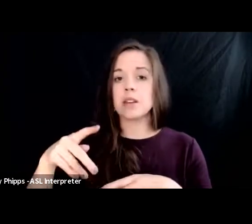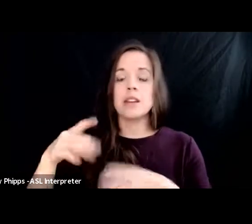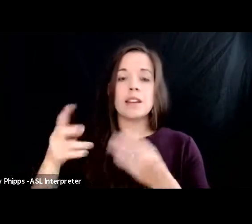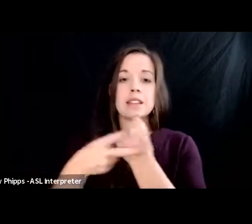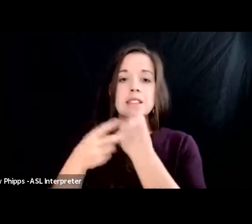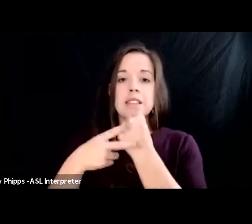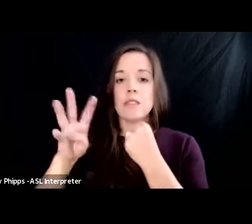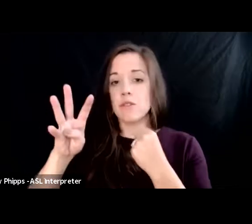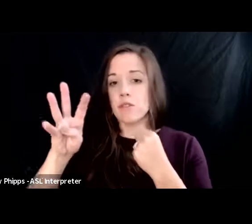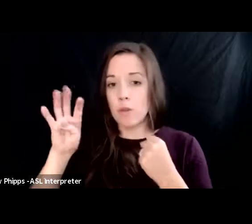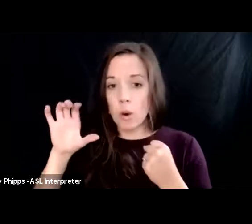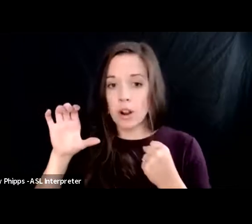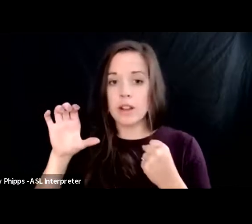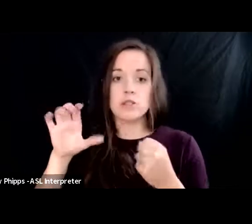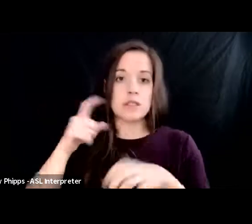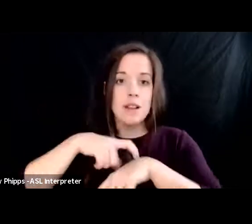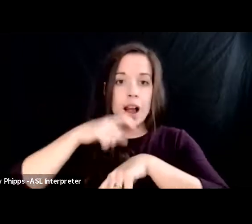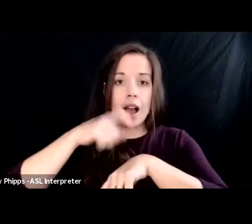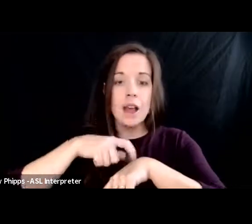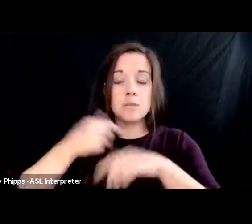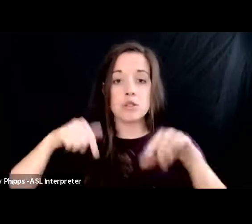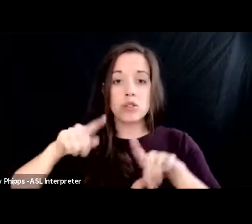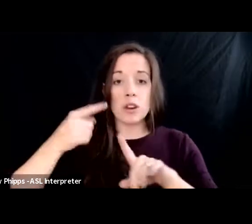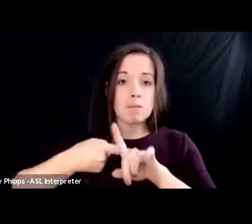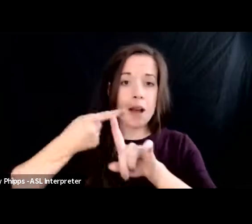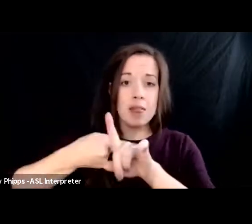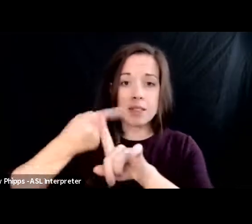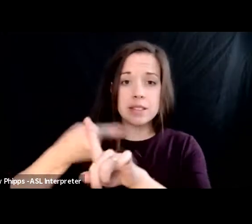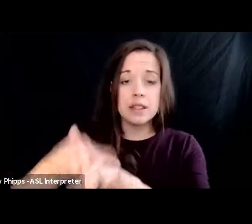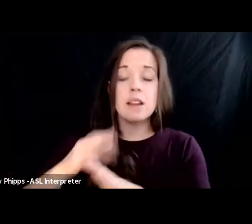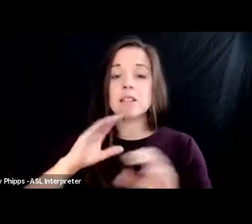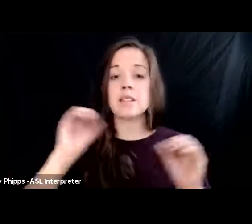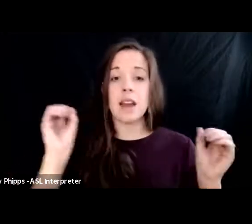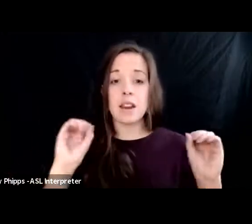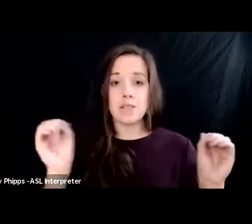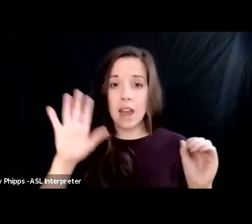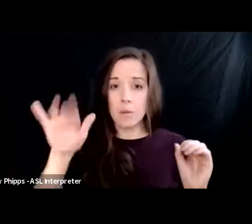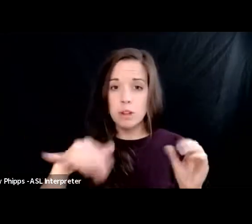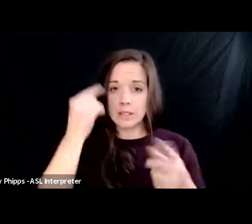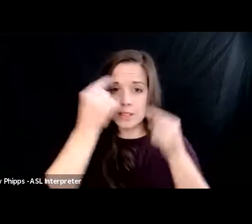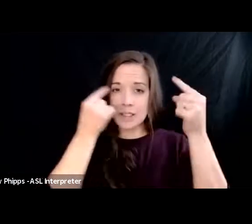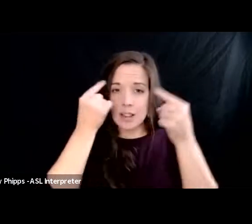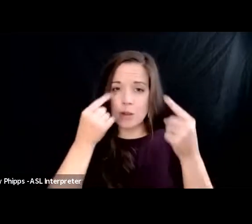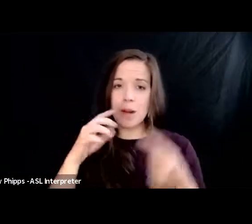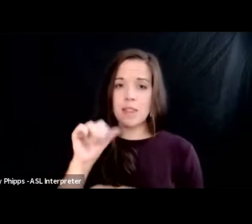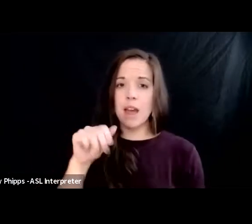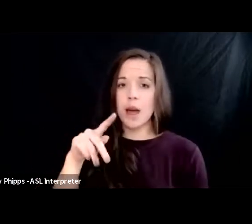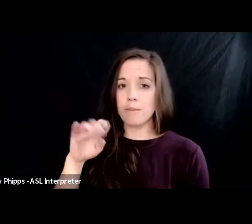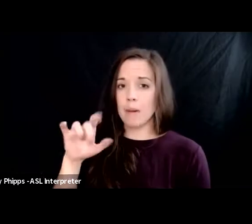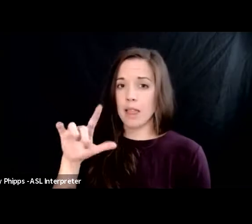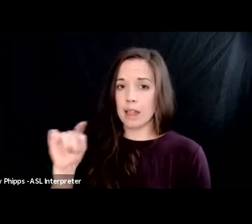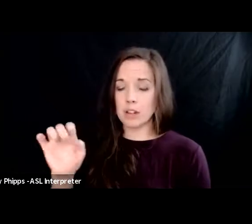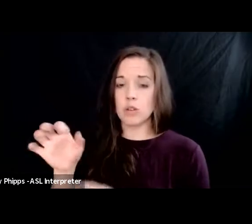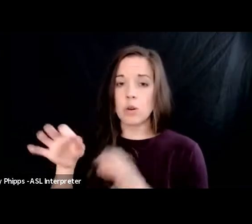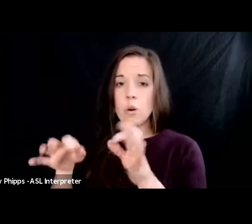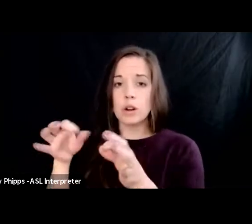400 times over the course of months none of that was considered by the appellate court or the supreme court of the united